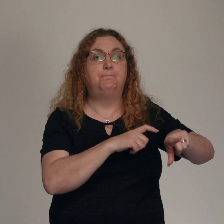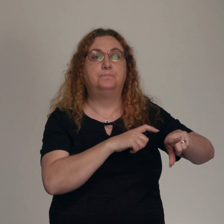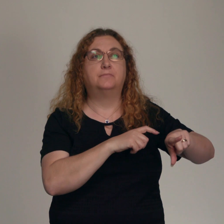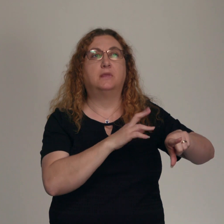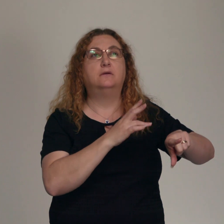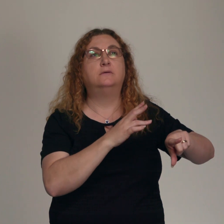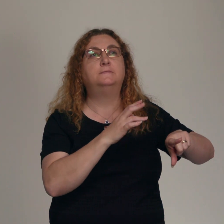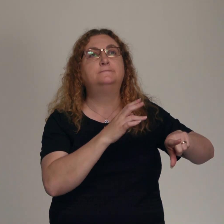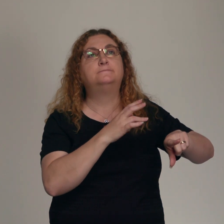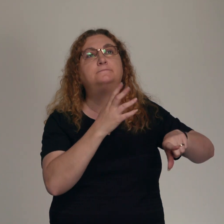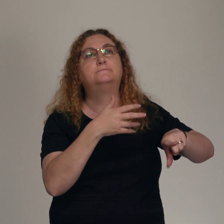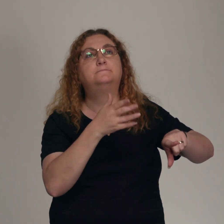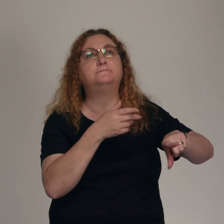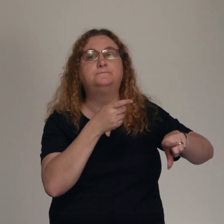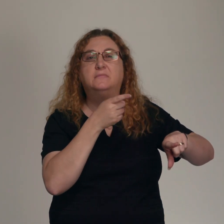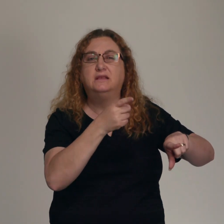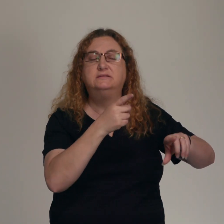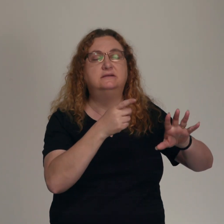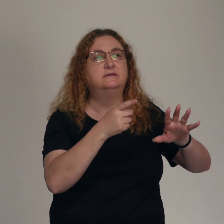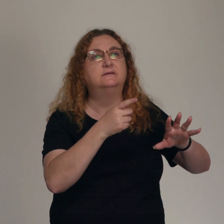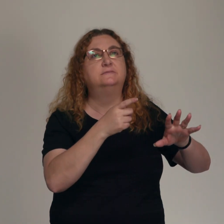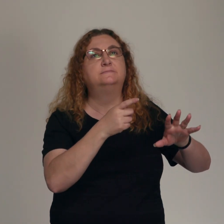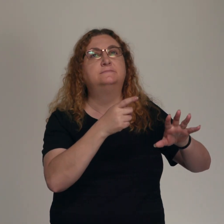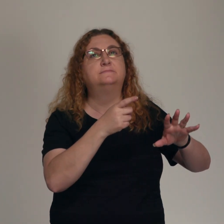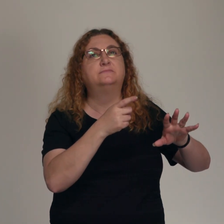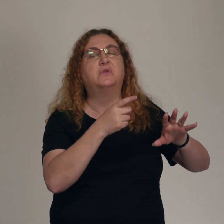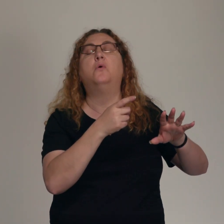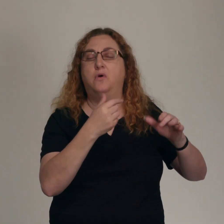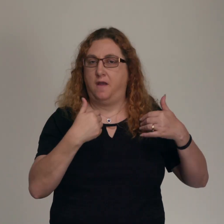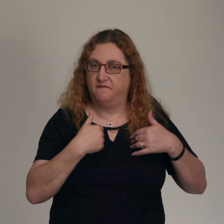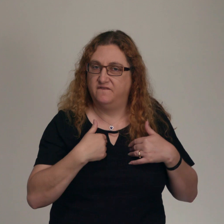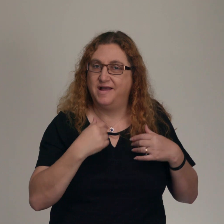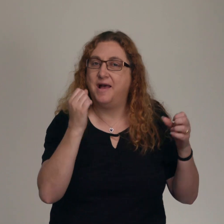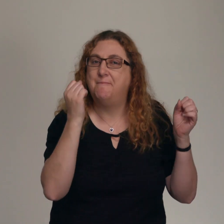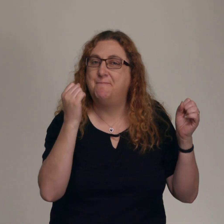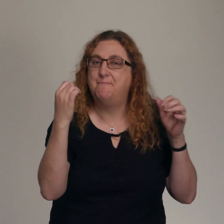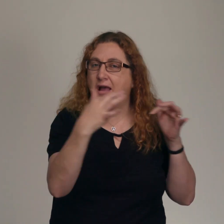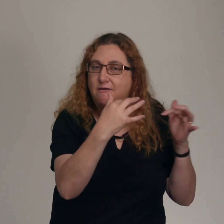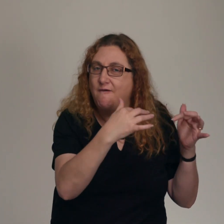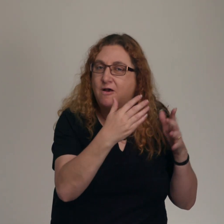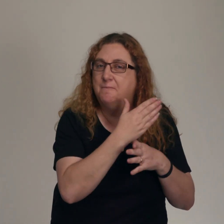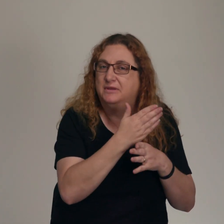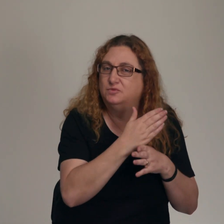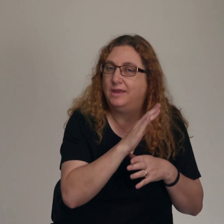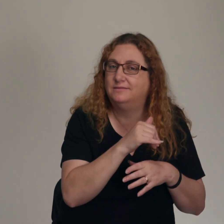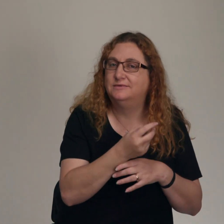battle of the gods between Baal and Yahweh, between the prophets